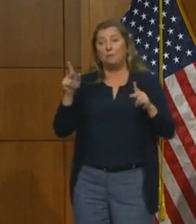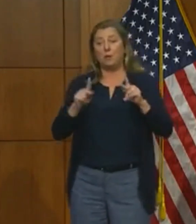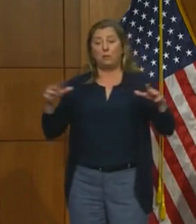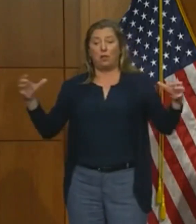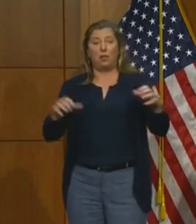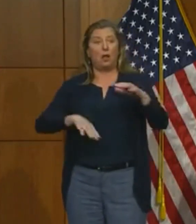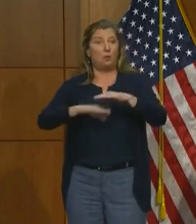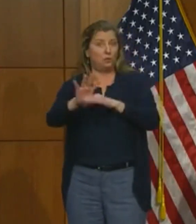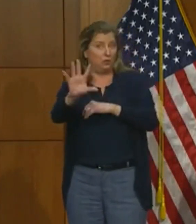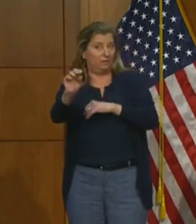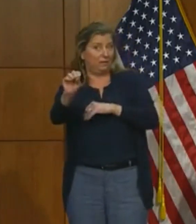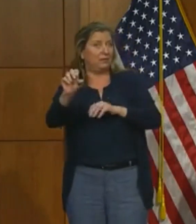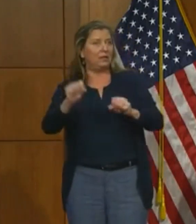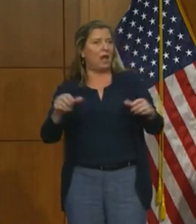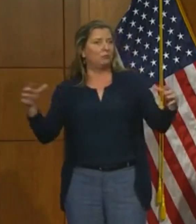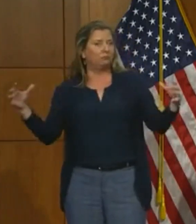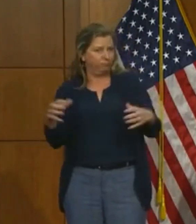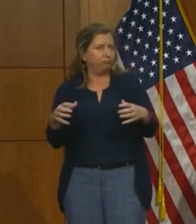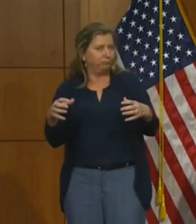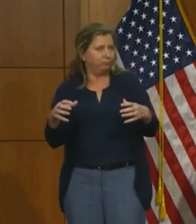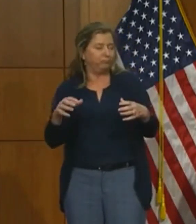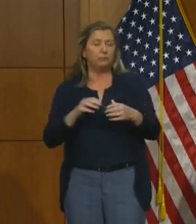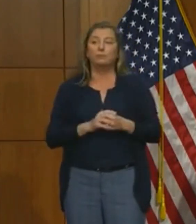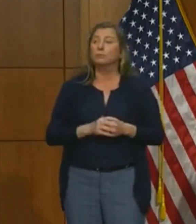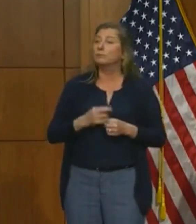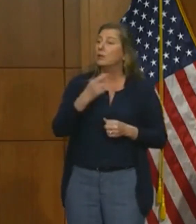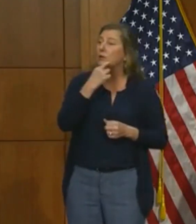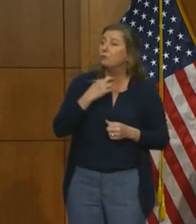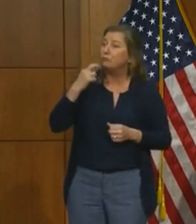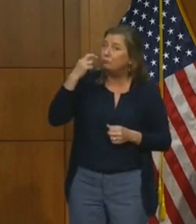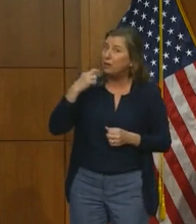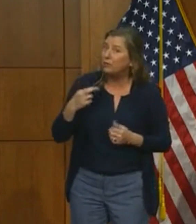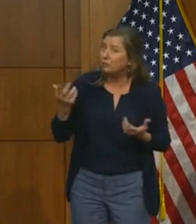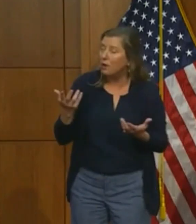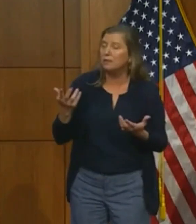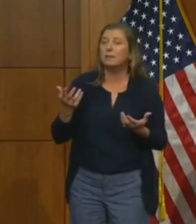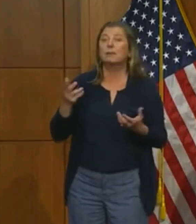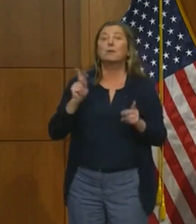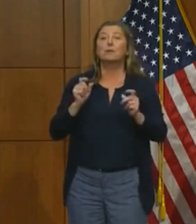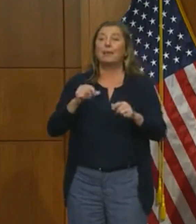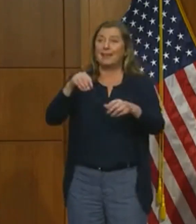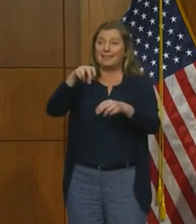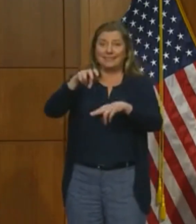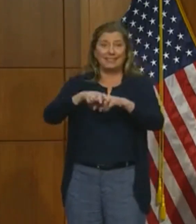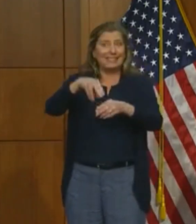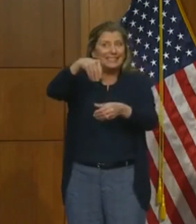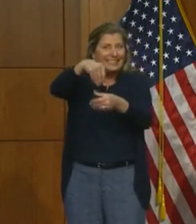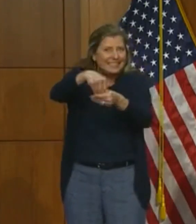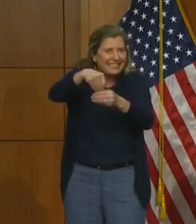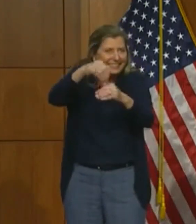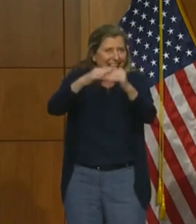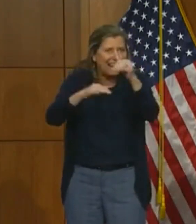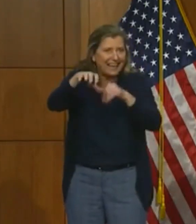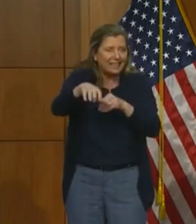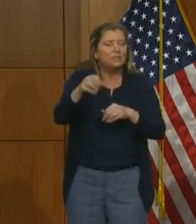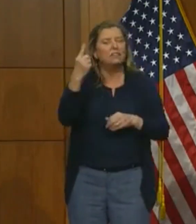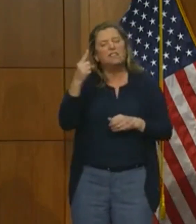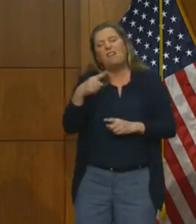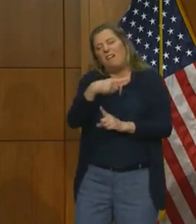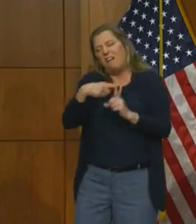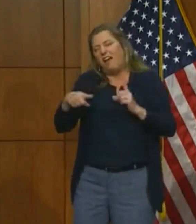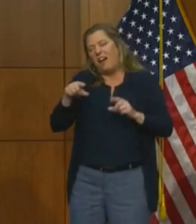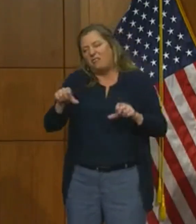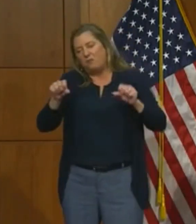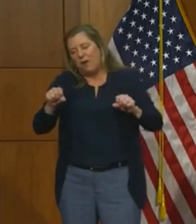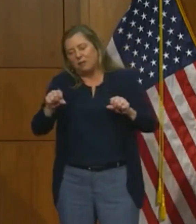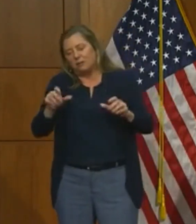50 people. It means restaurants can have indoor seating again at 50% of their